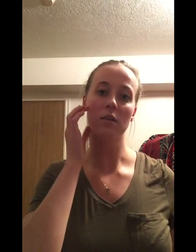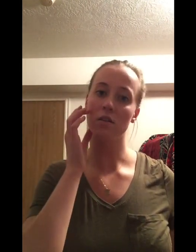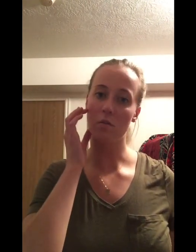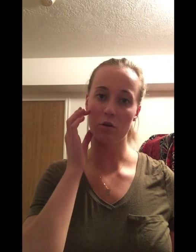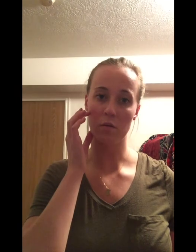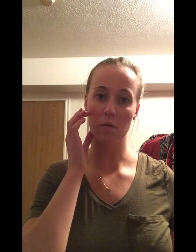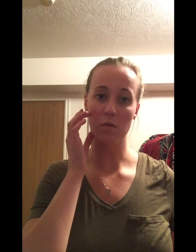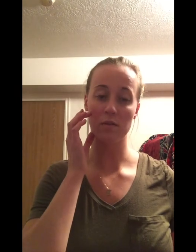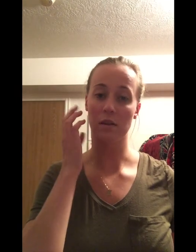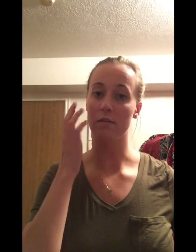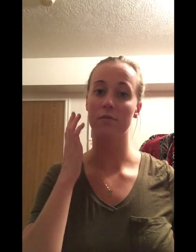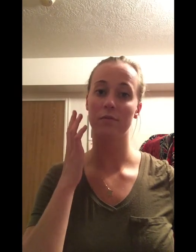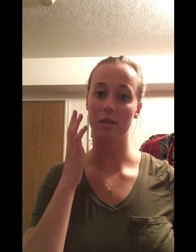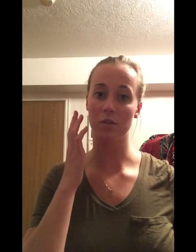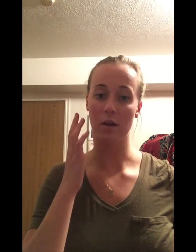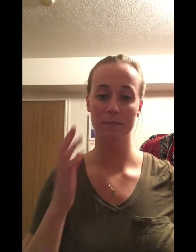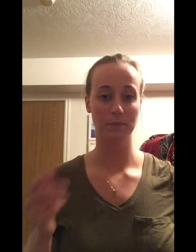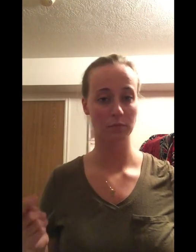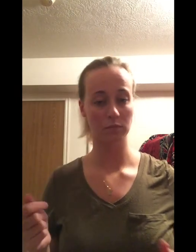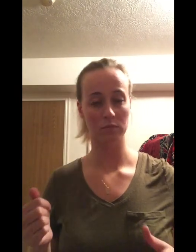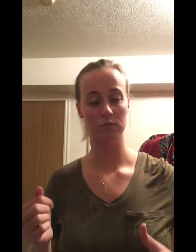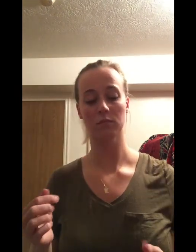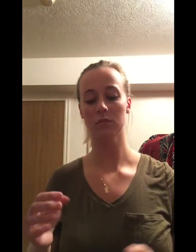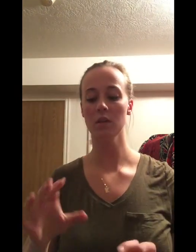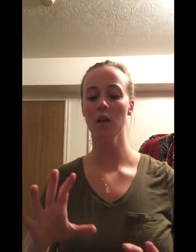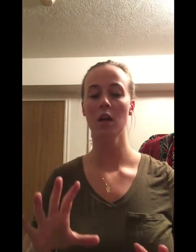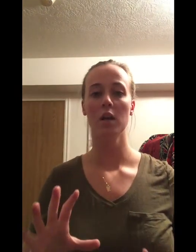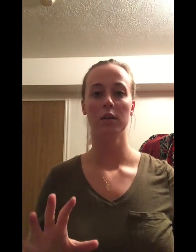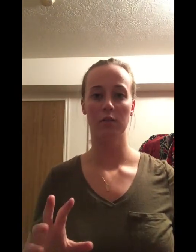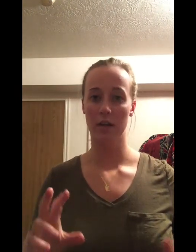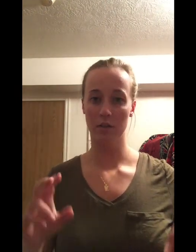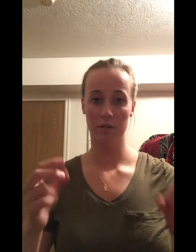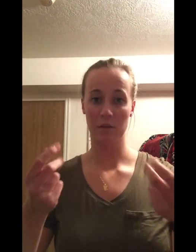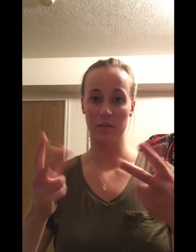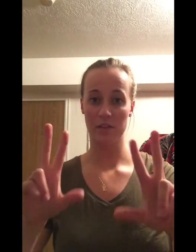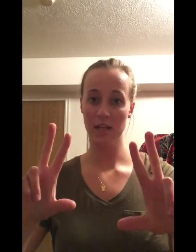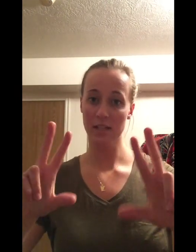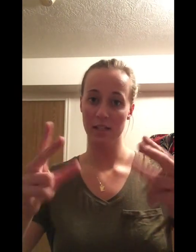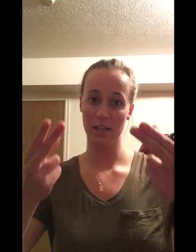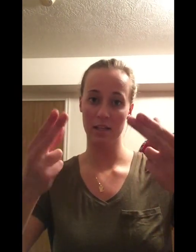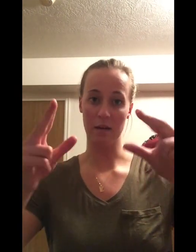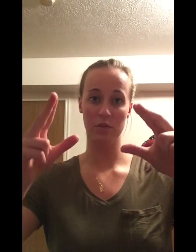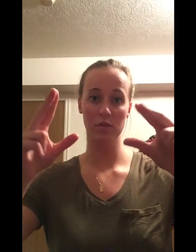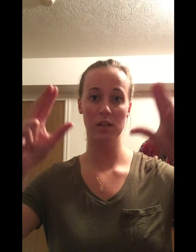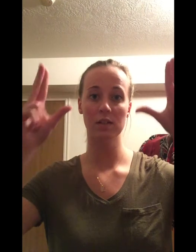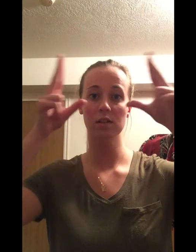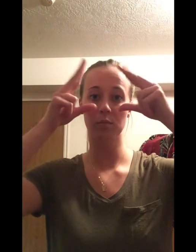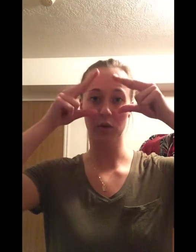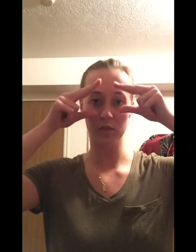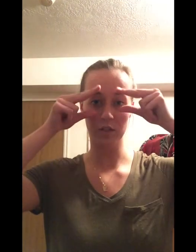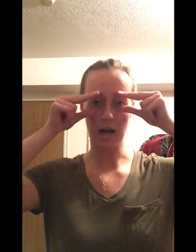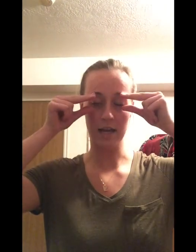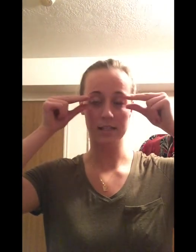also the motor components of the jaw. Cranial nerve number six, the abducens, pulls your eyes